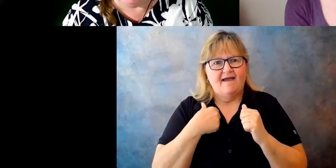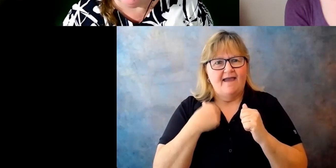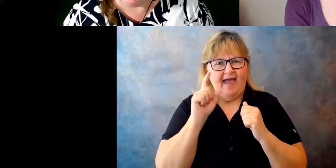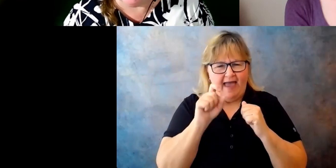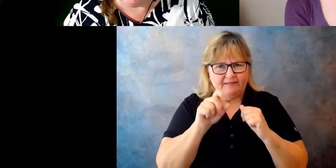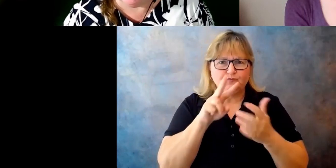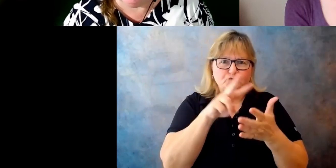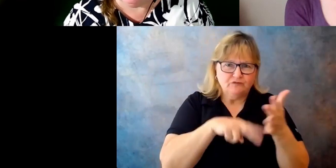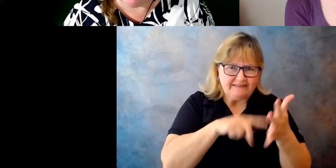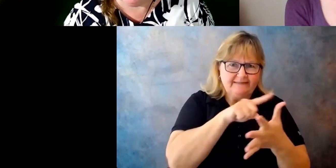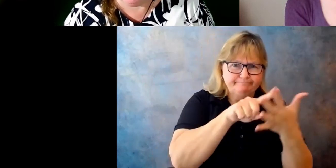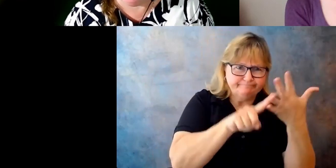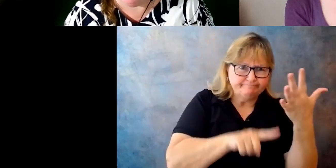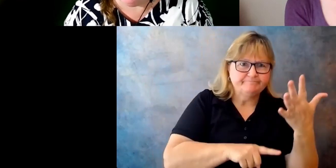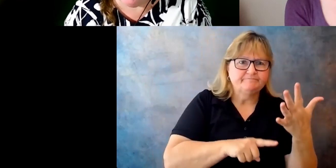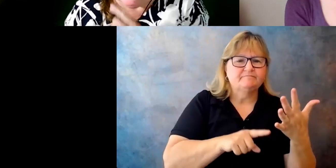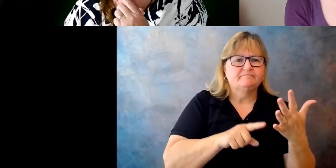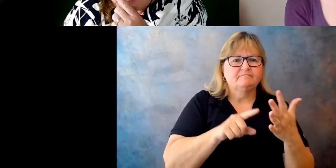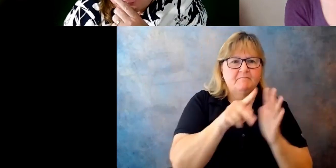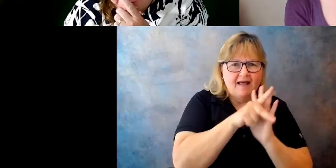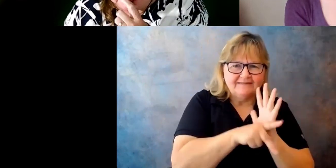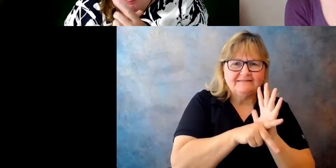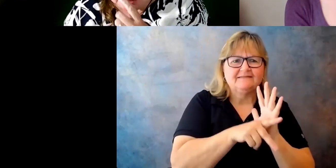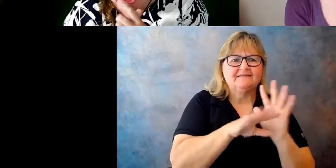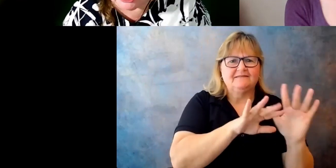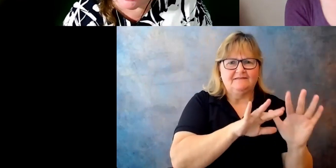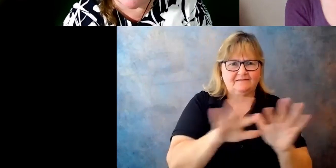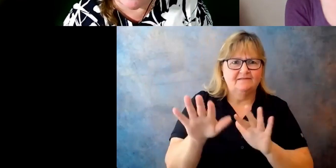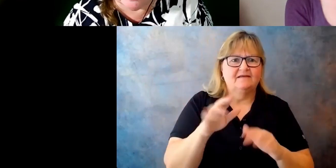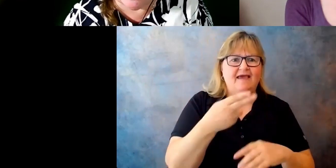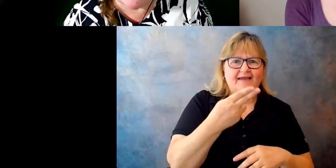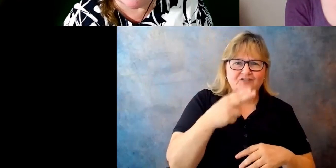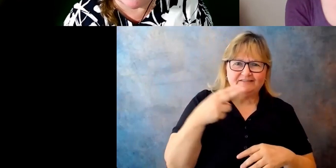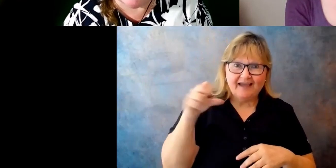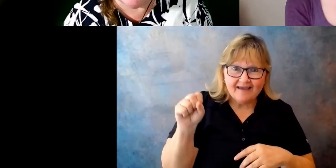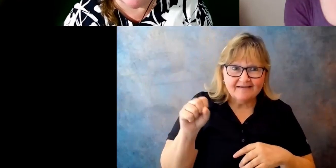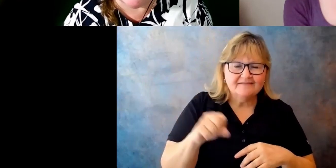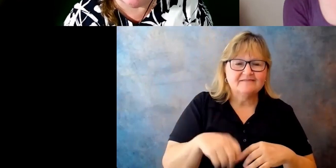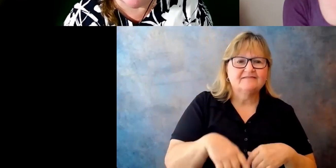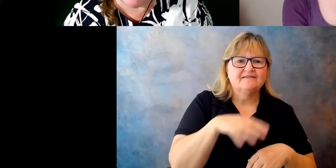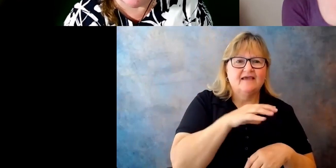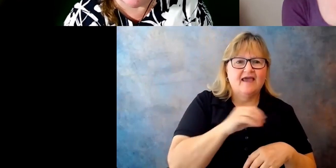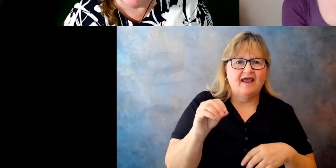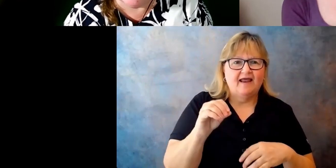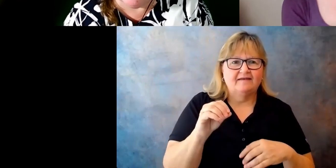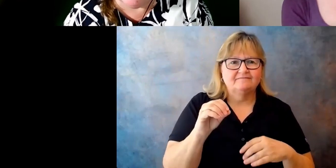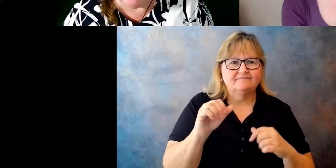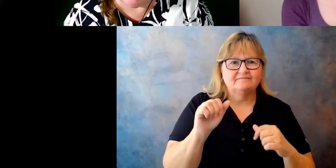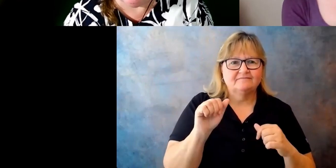and, you know, HHS and the Administration of Developmental Disabilities really